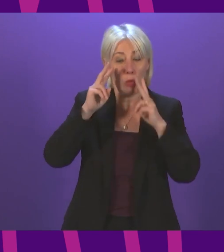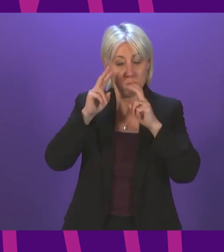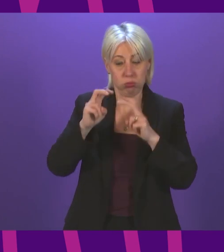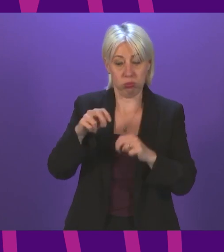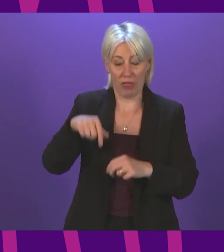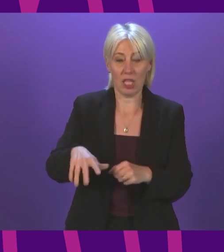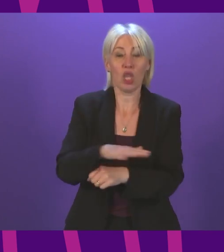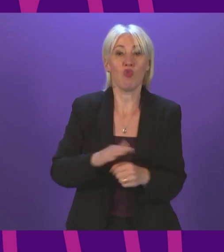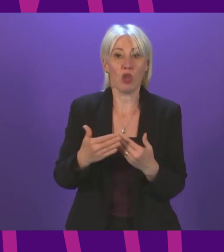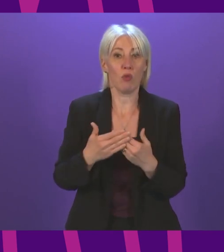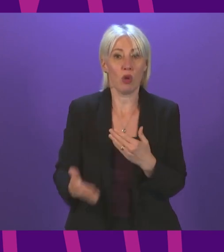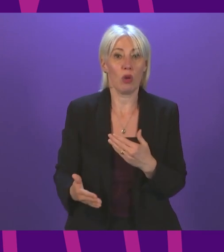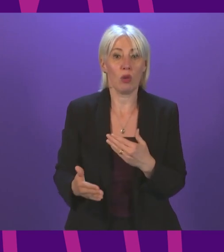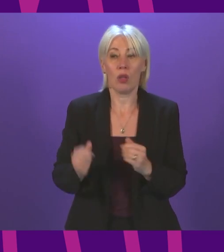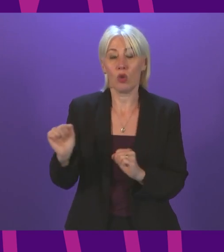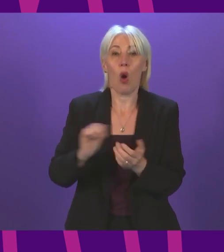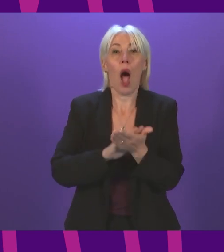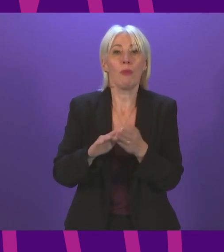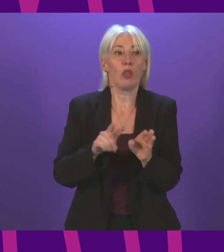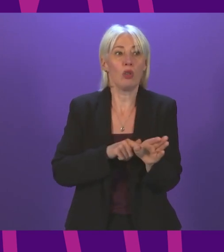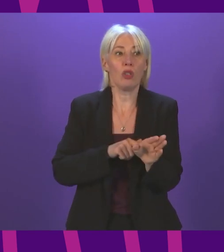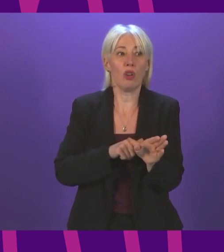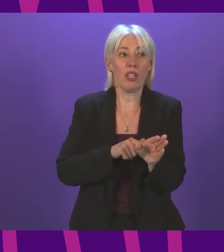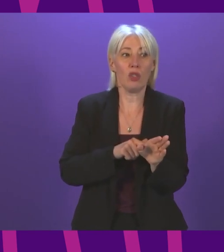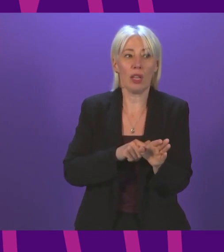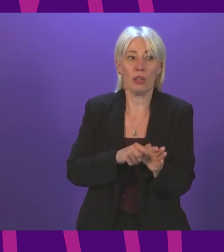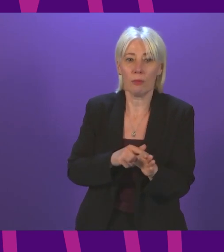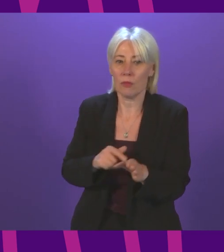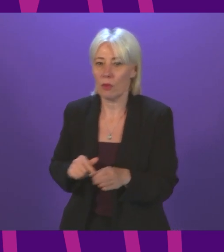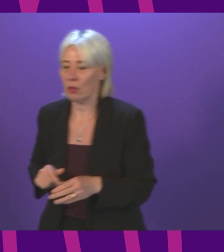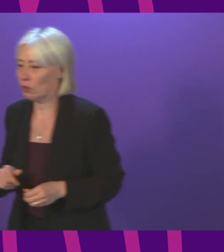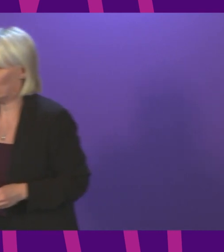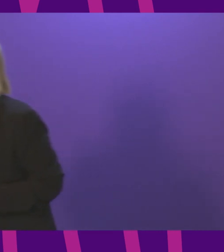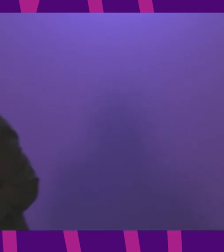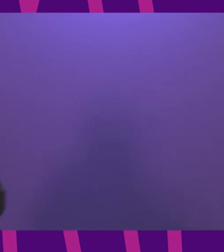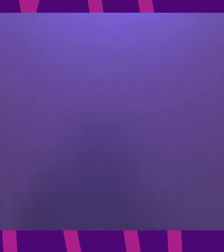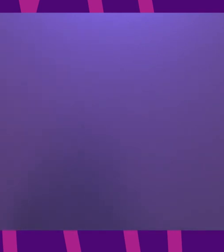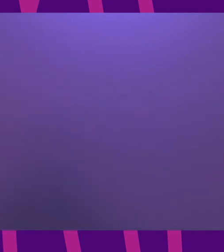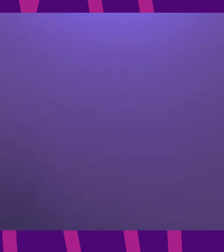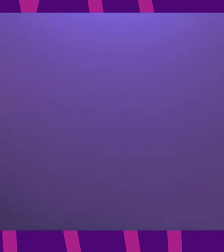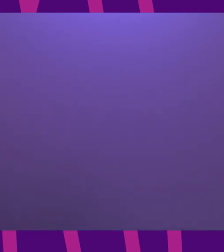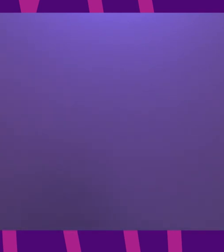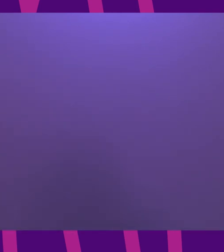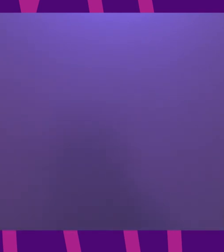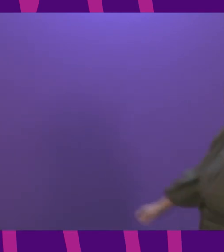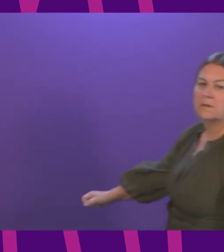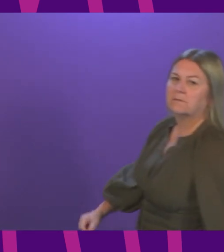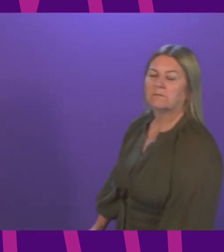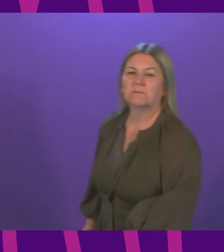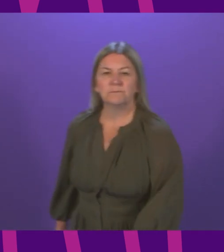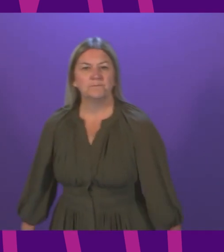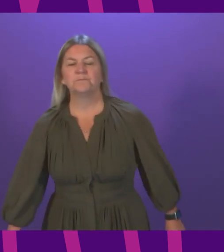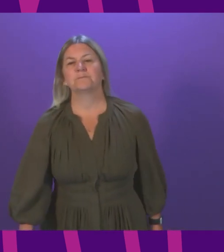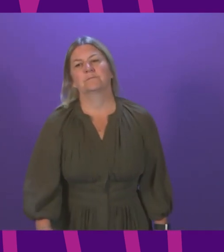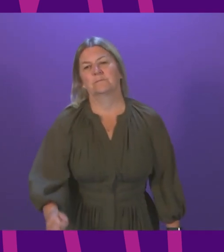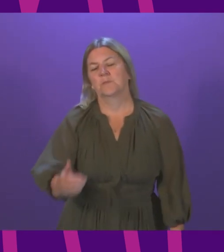this matter. Mr Youssef. Presidential Officer, as I hope you will appreciate, it was never my intention to cause you or indeed this